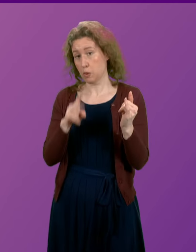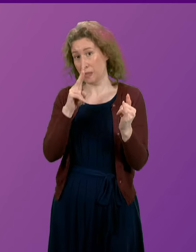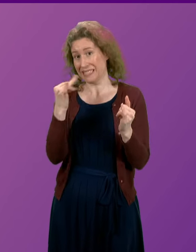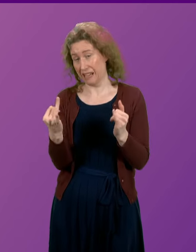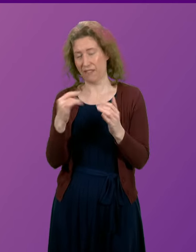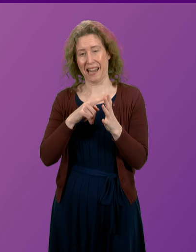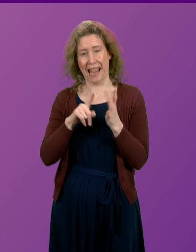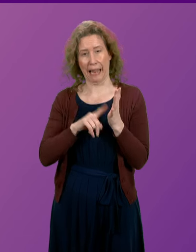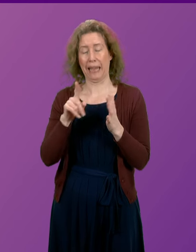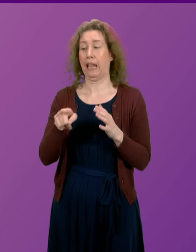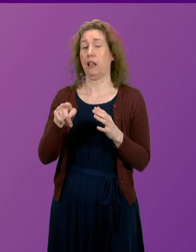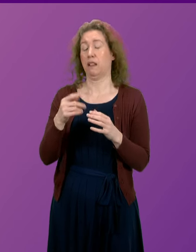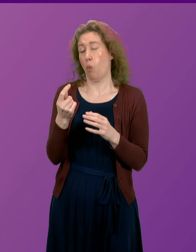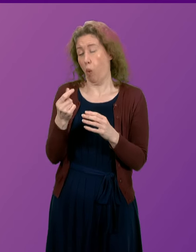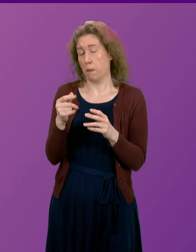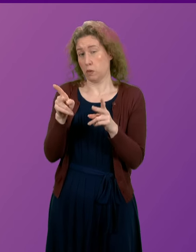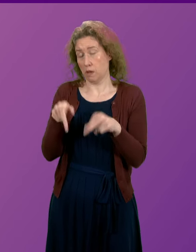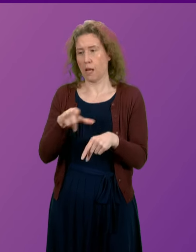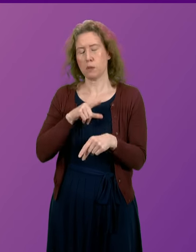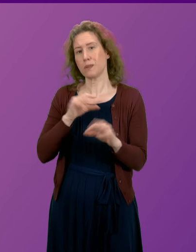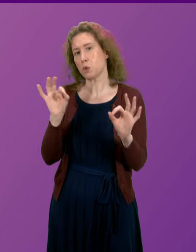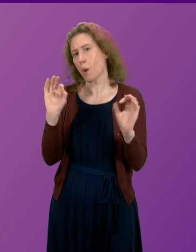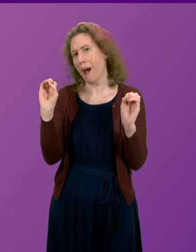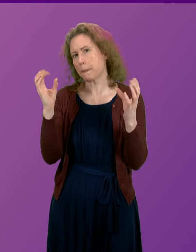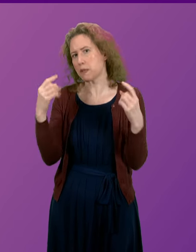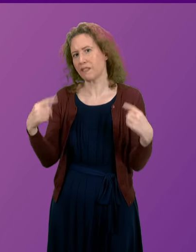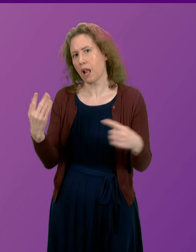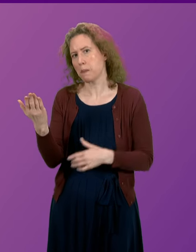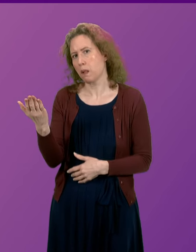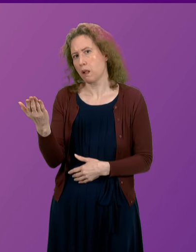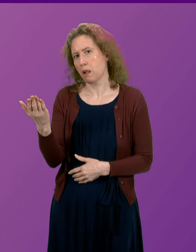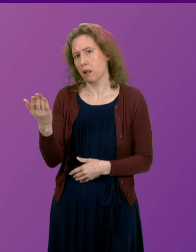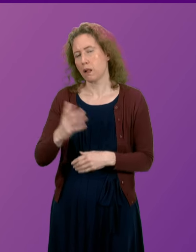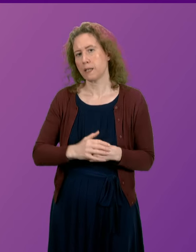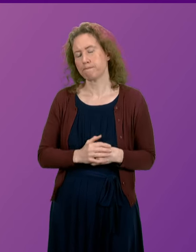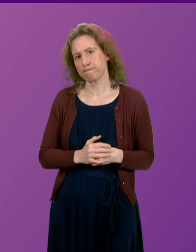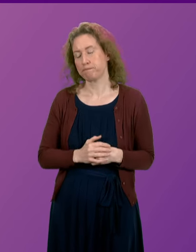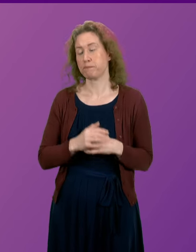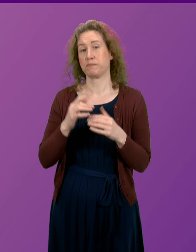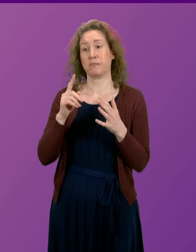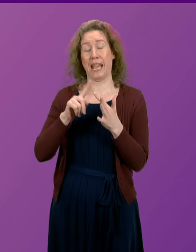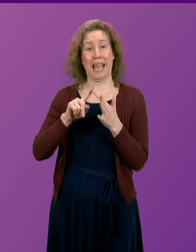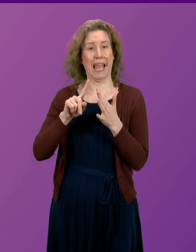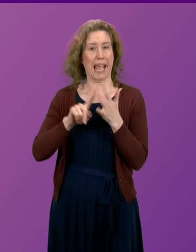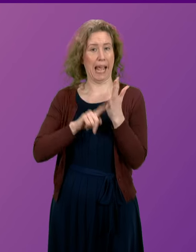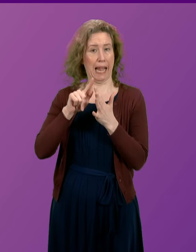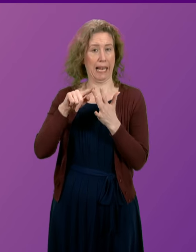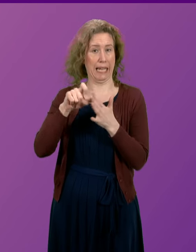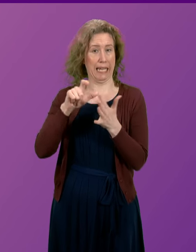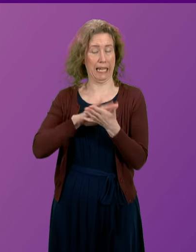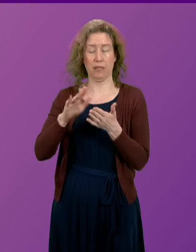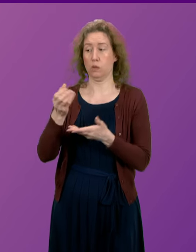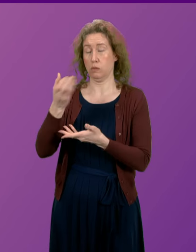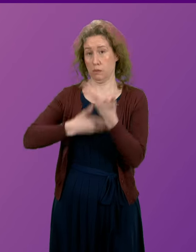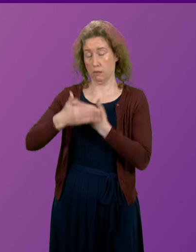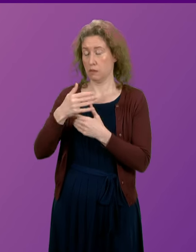nearly lost her life when no ambulances were available. Ailey told the Press and Journal, I